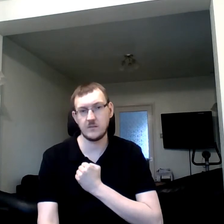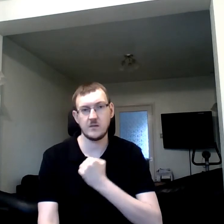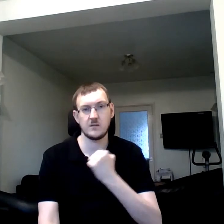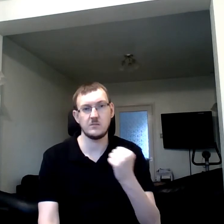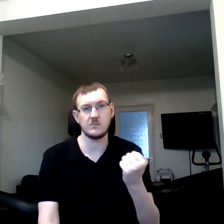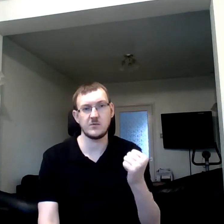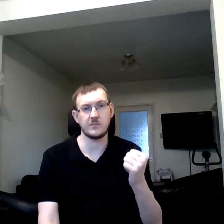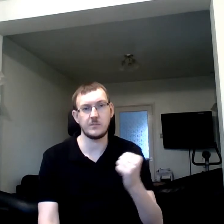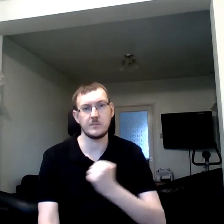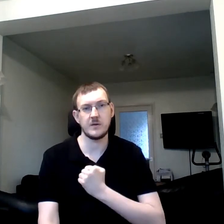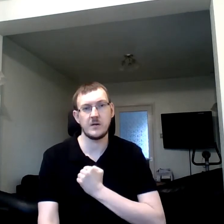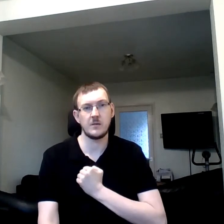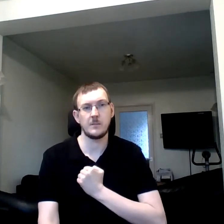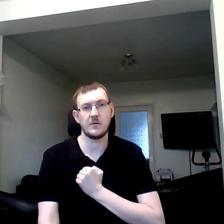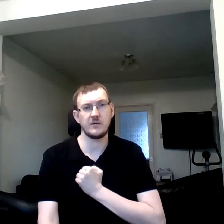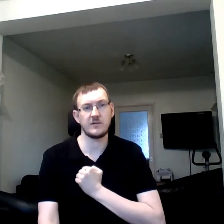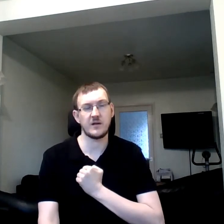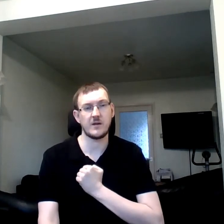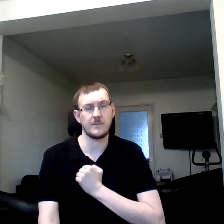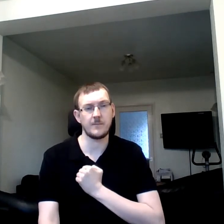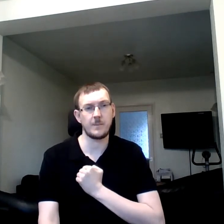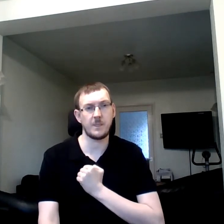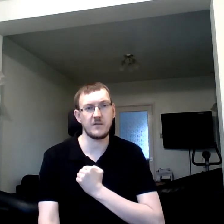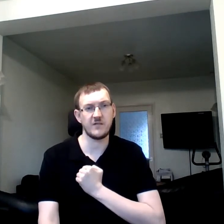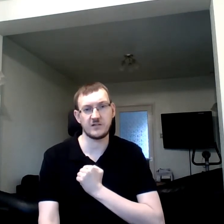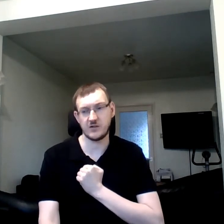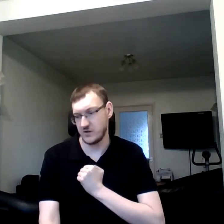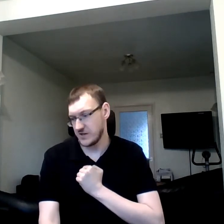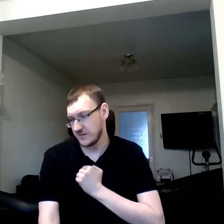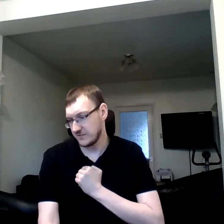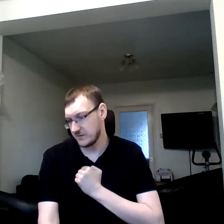Just put your fist on your chest.